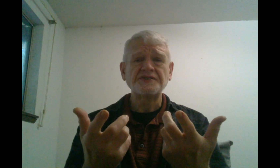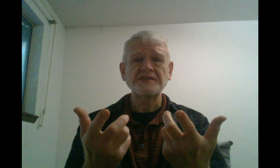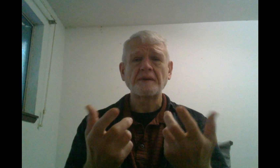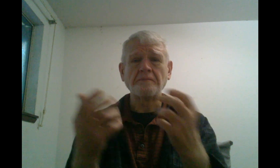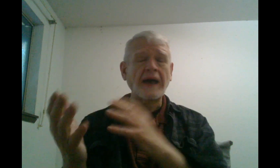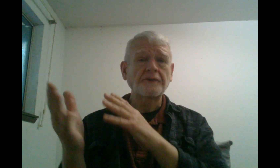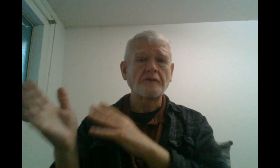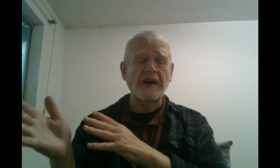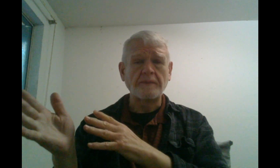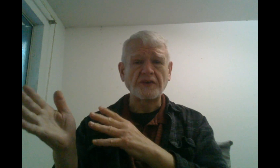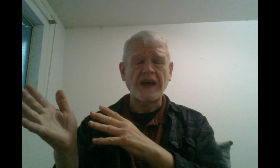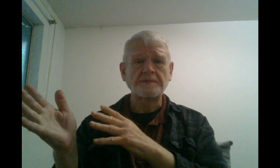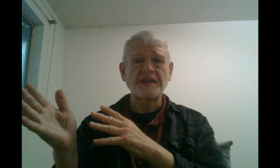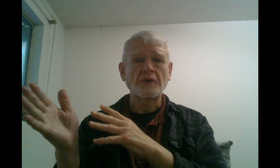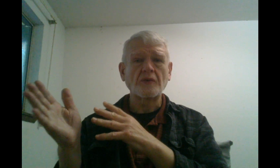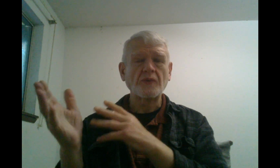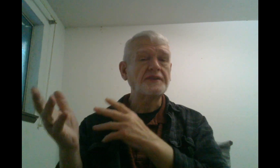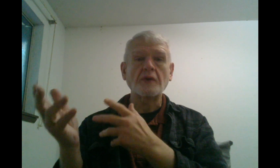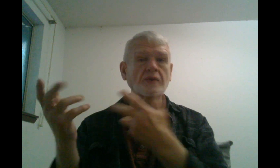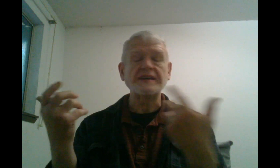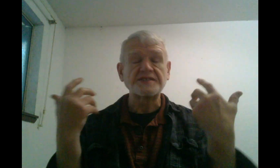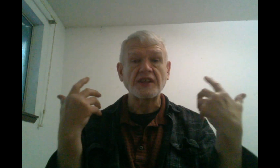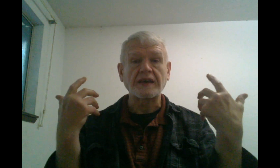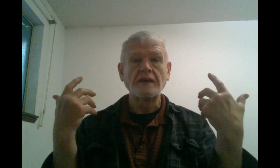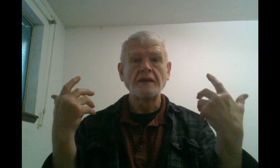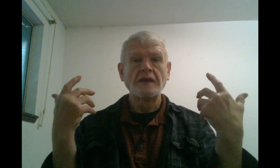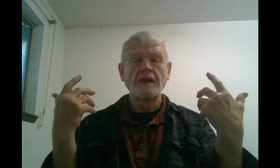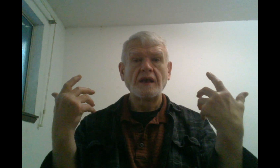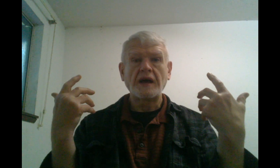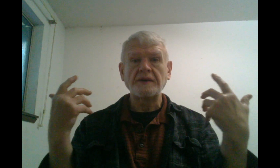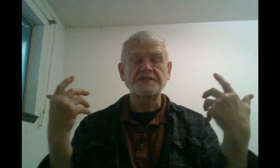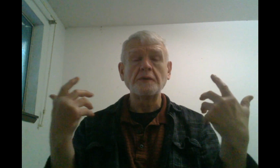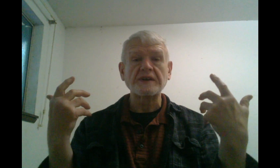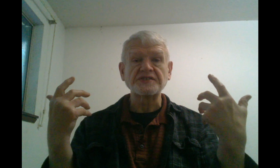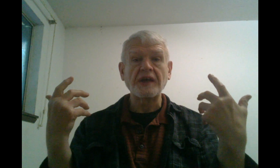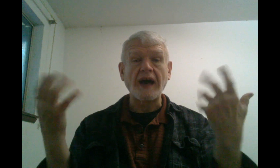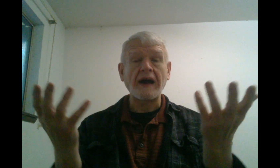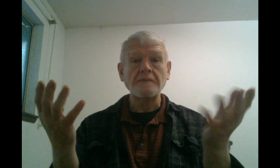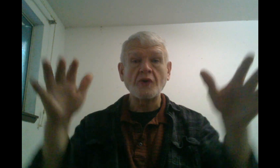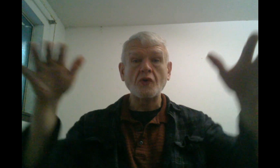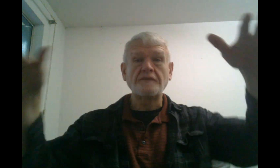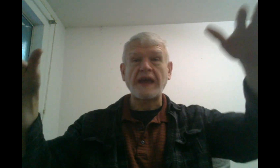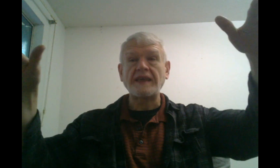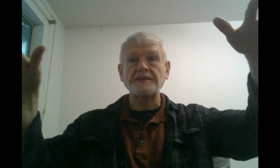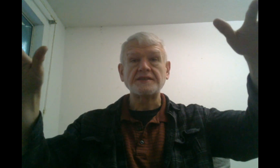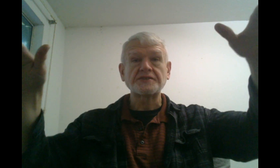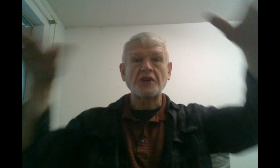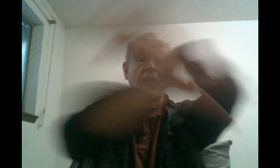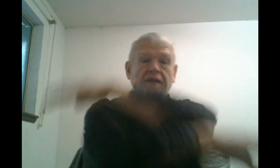just some microfiber types that were—they're really slick. I mean, super slick. Like, I move, and they just slide